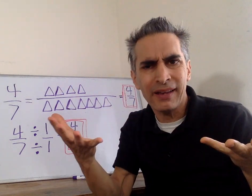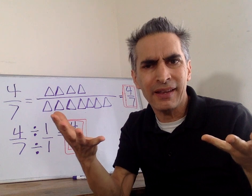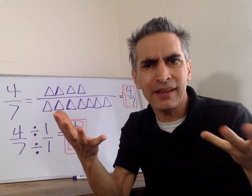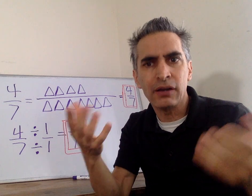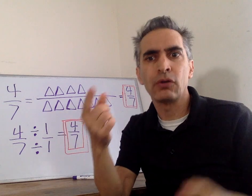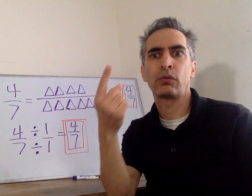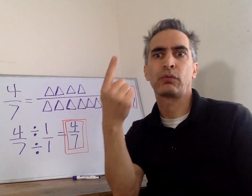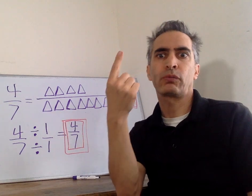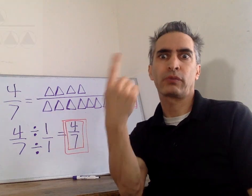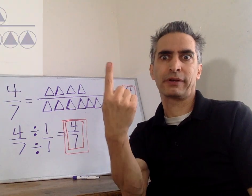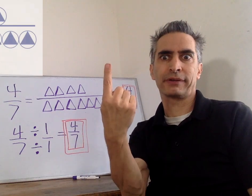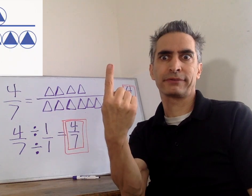1.